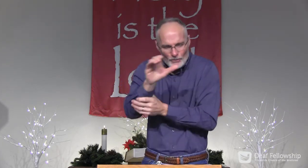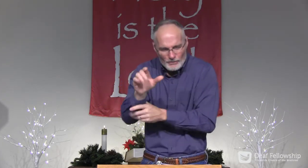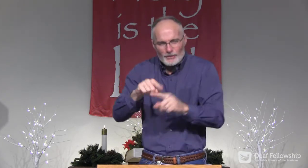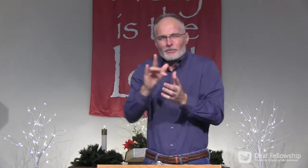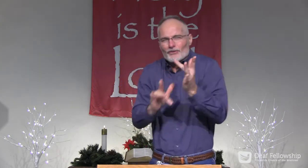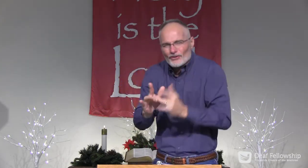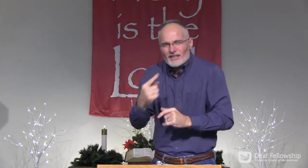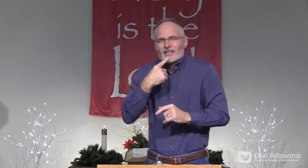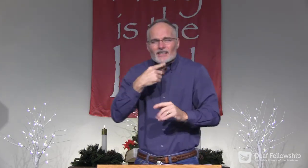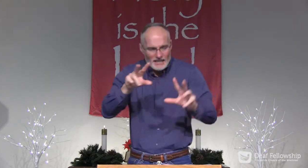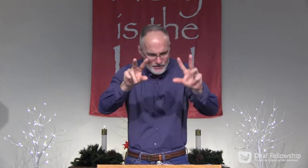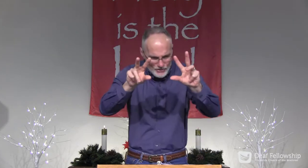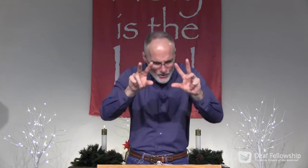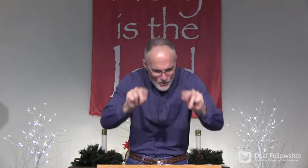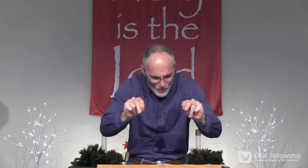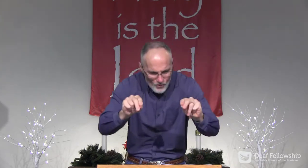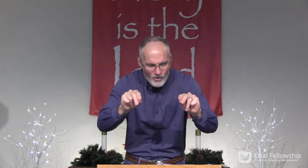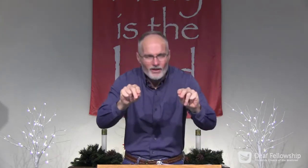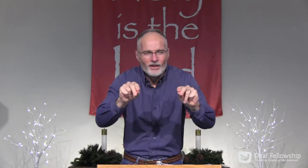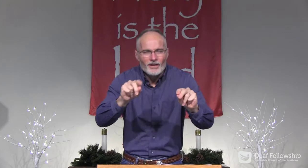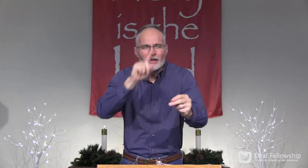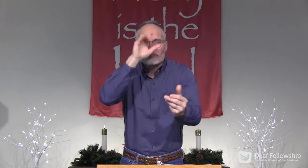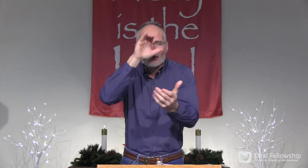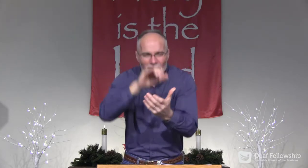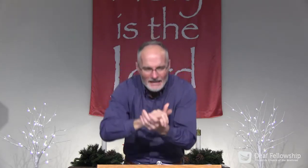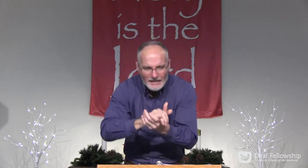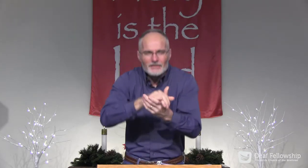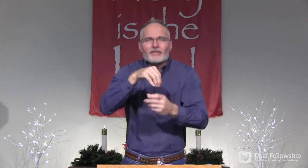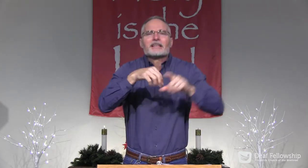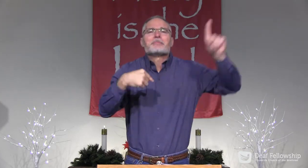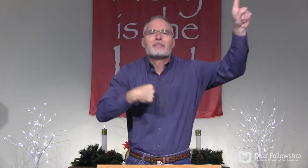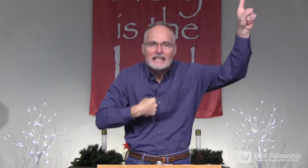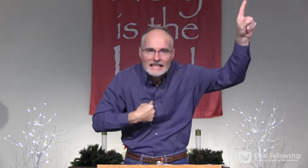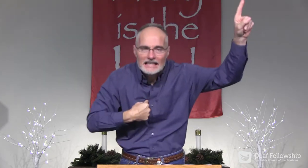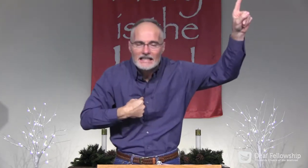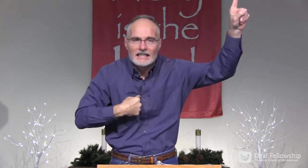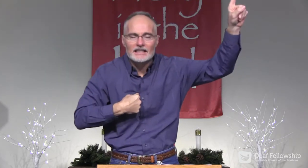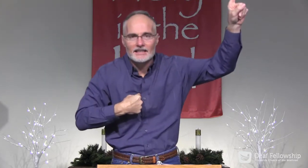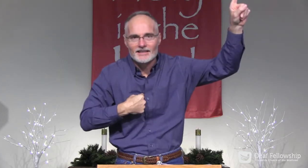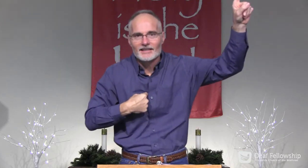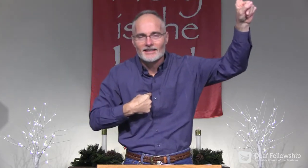We want to believe in Christmas, but Jesus is saying, no, believe in me.